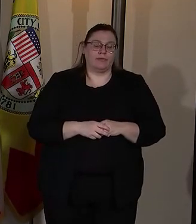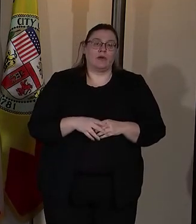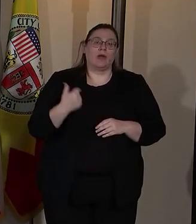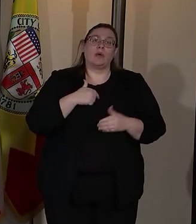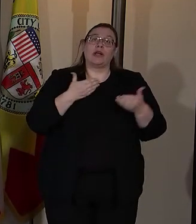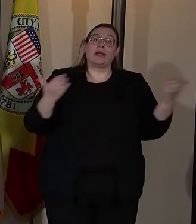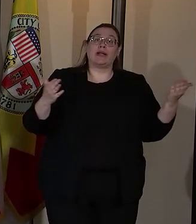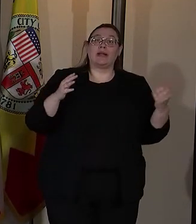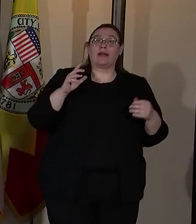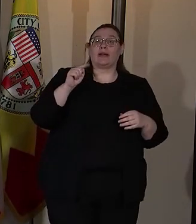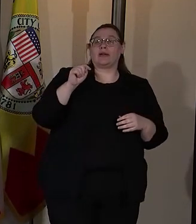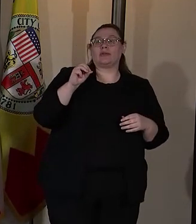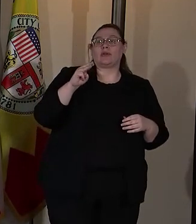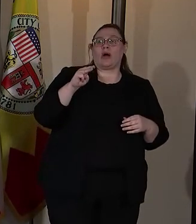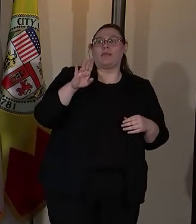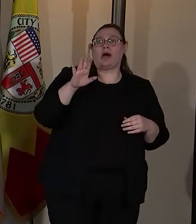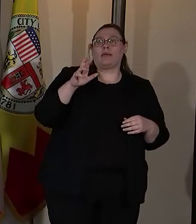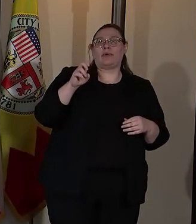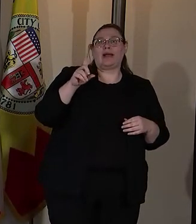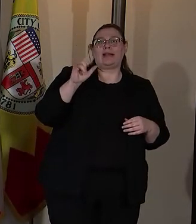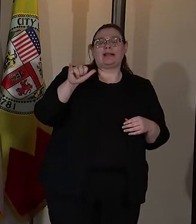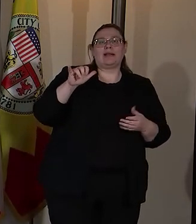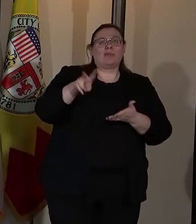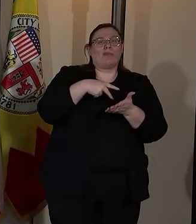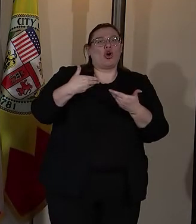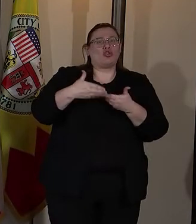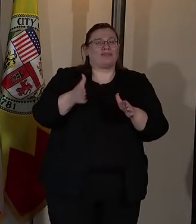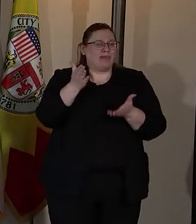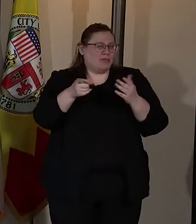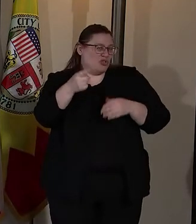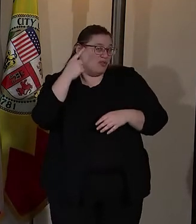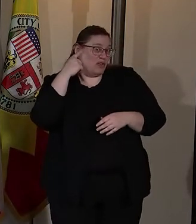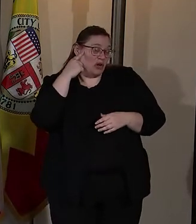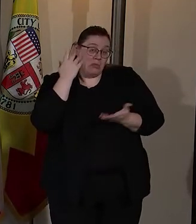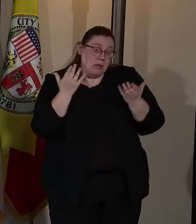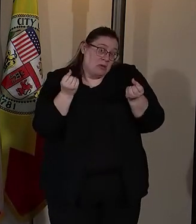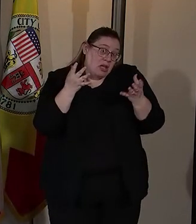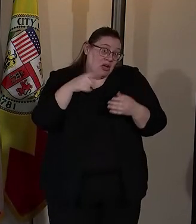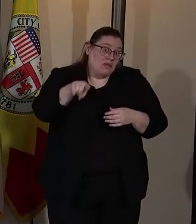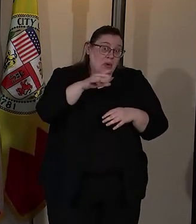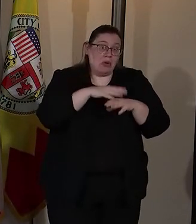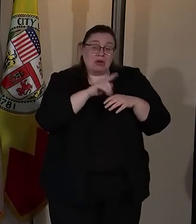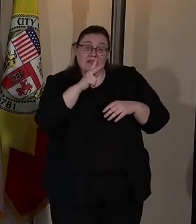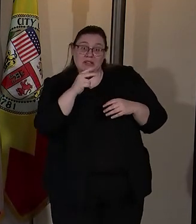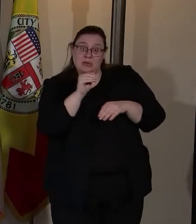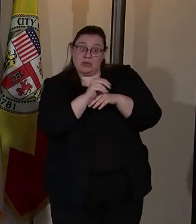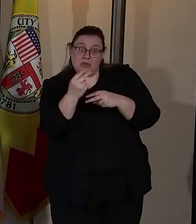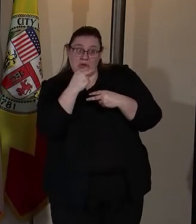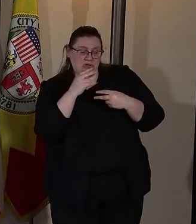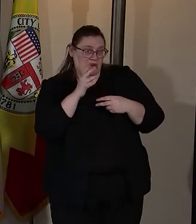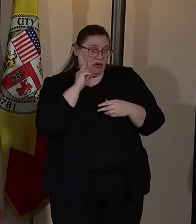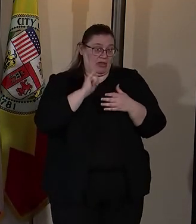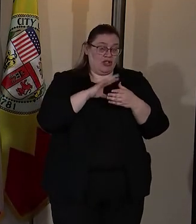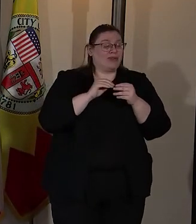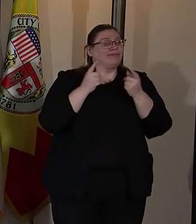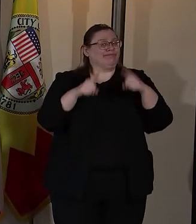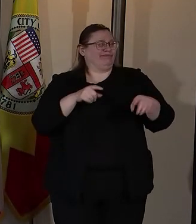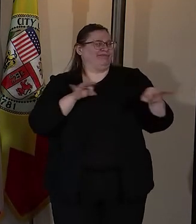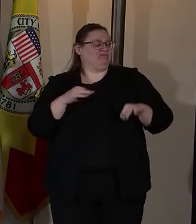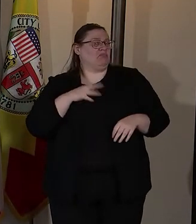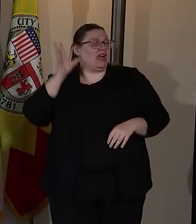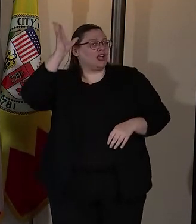here in the Tom Bradley ballroom and some of you have heard but maybe many of you out there on television tonight haven't heard the story of my grandfather